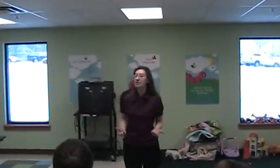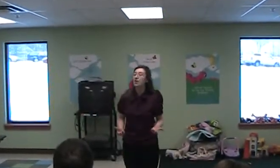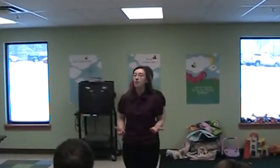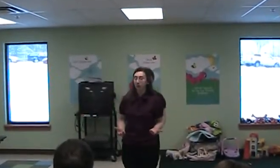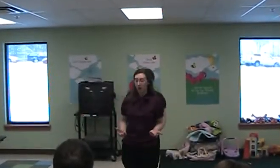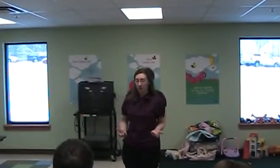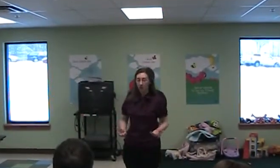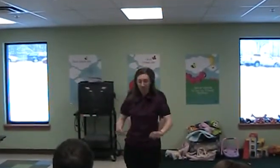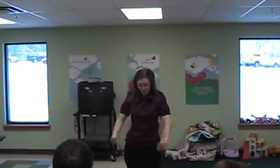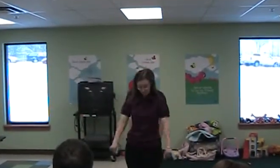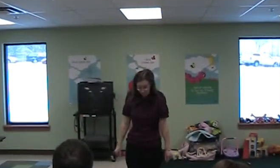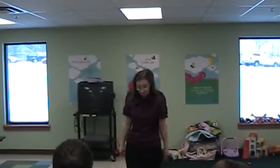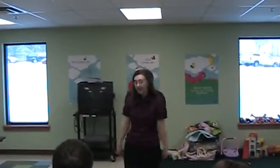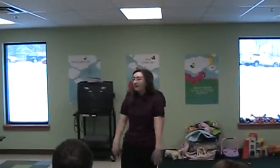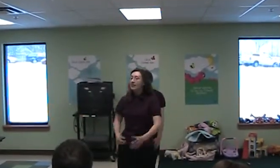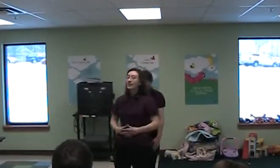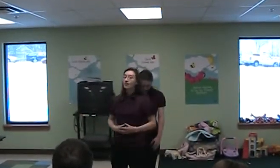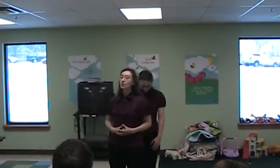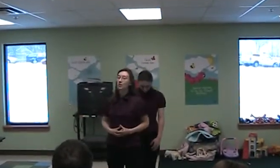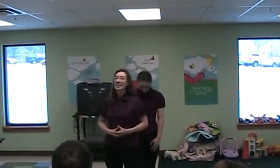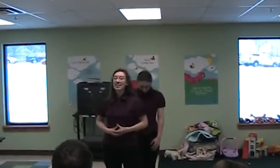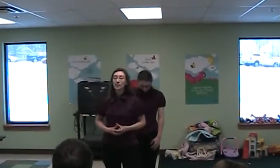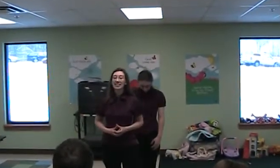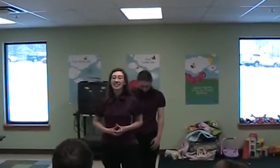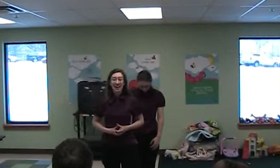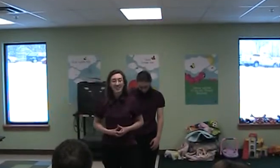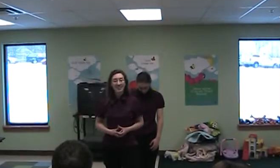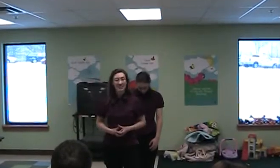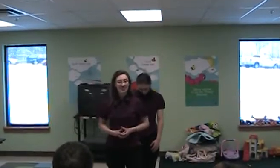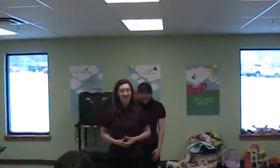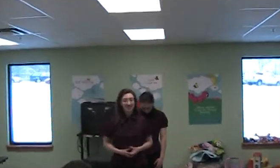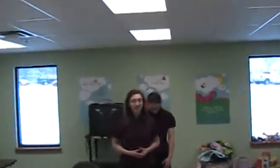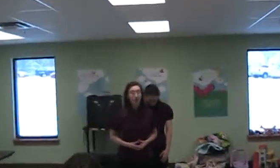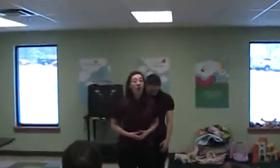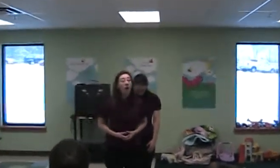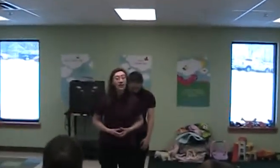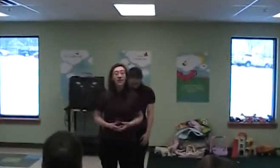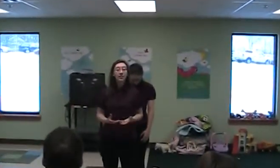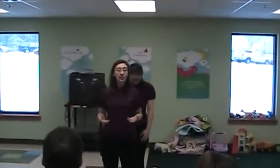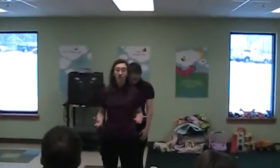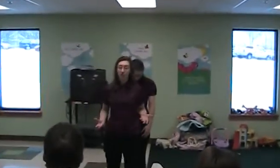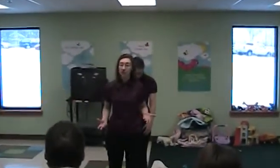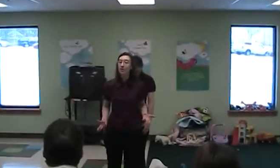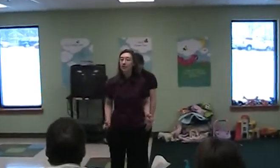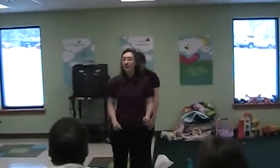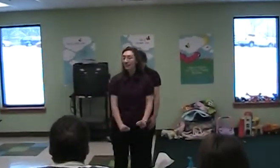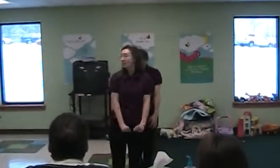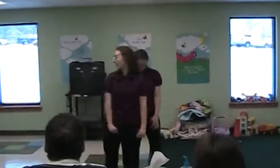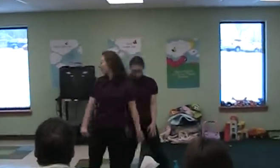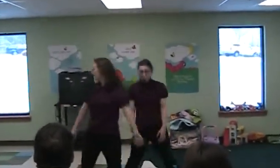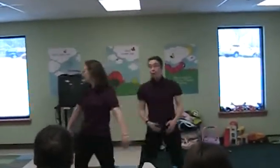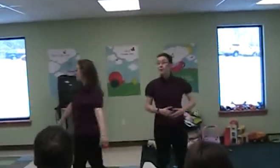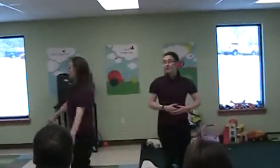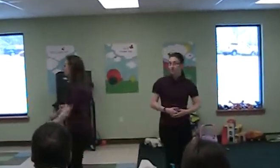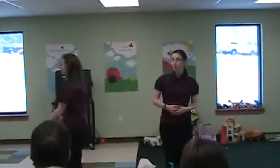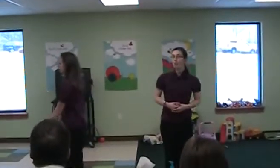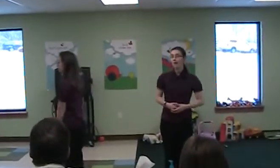of Milan. This story takes place in 1867 on an excursion to Italy. We meet two American